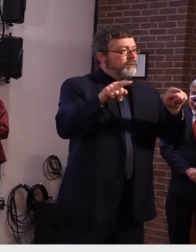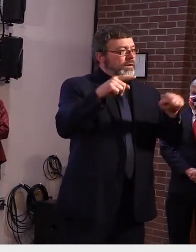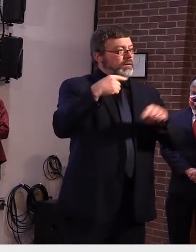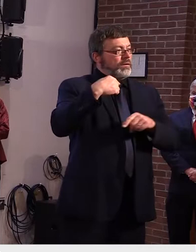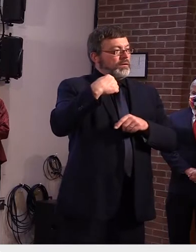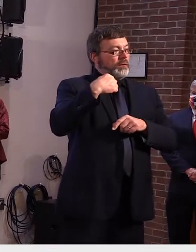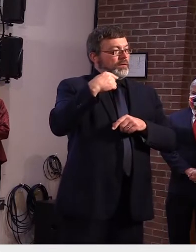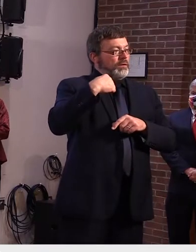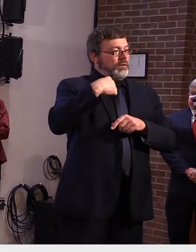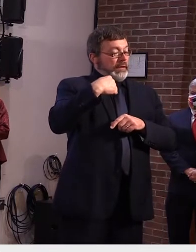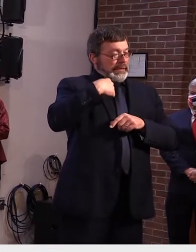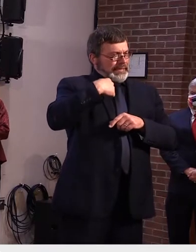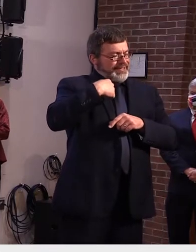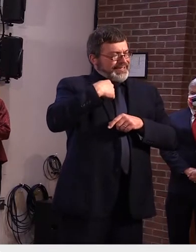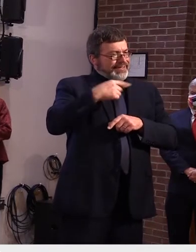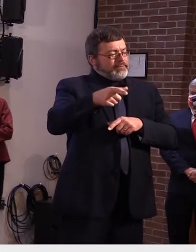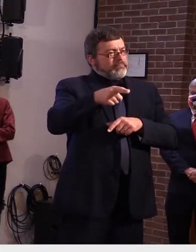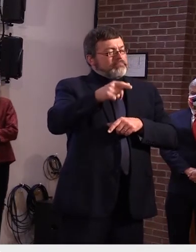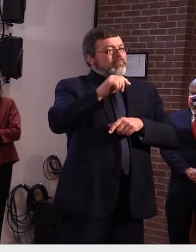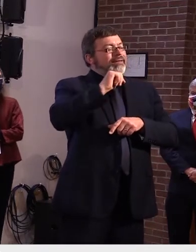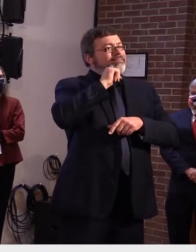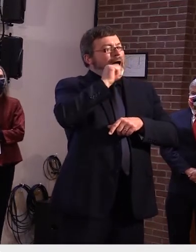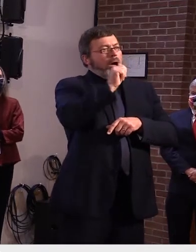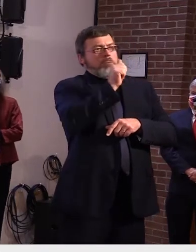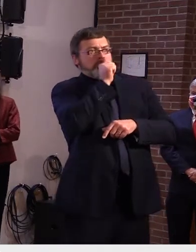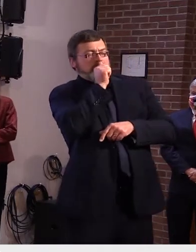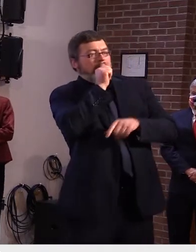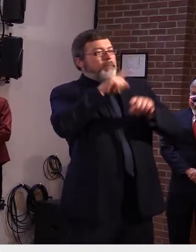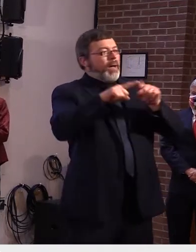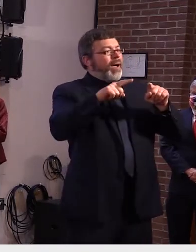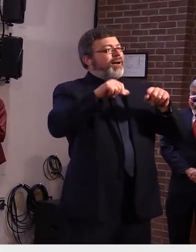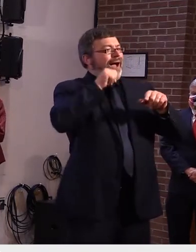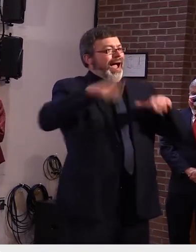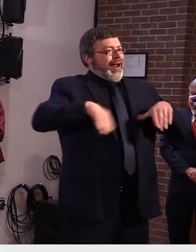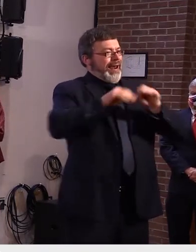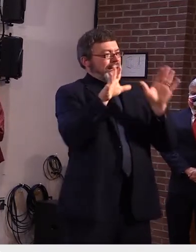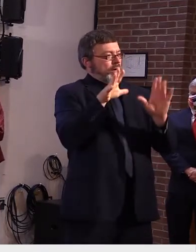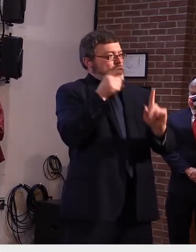about any any of those settings and you know naming them